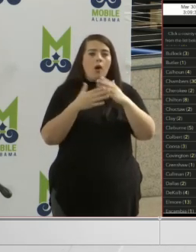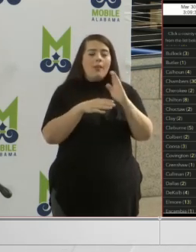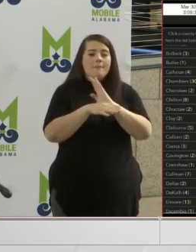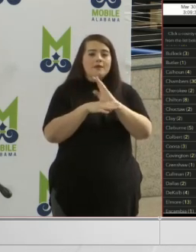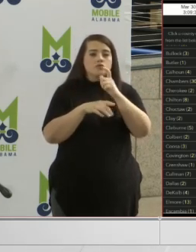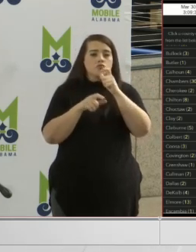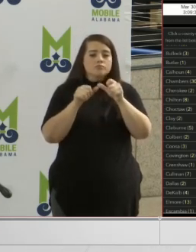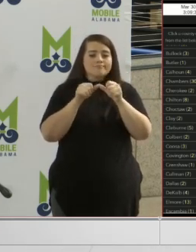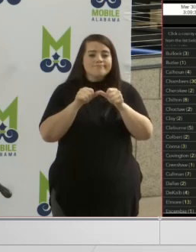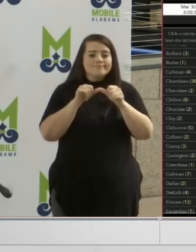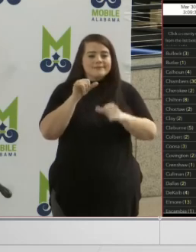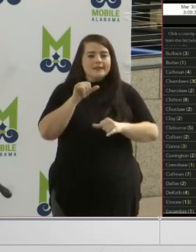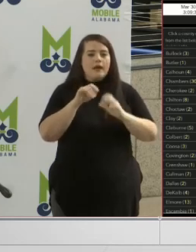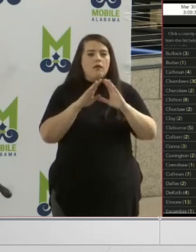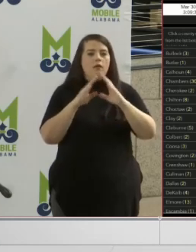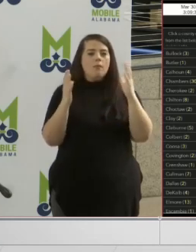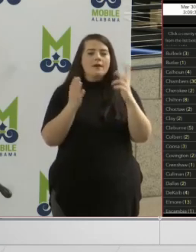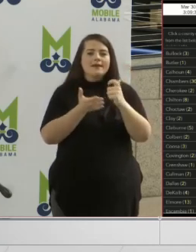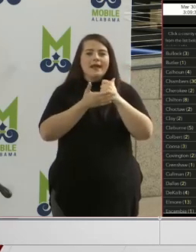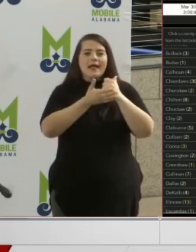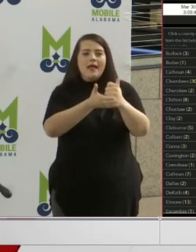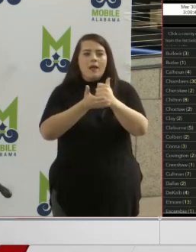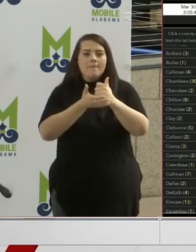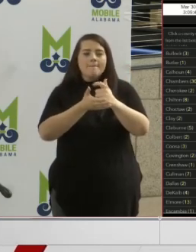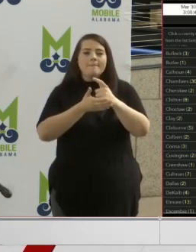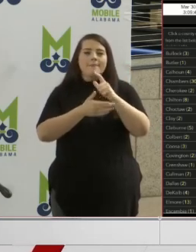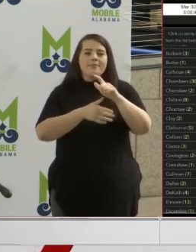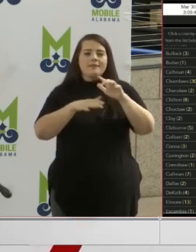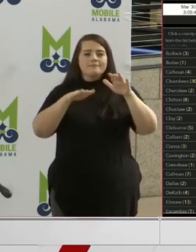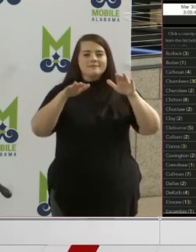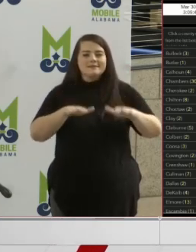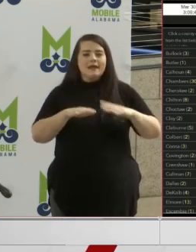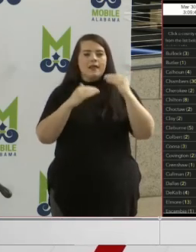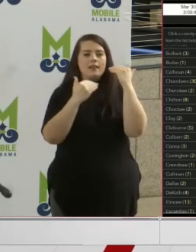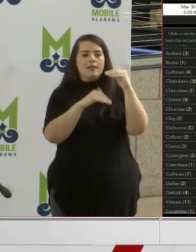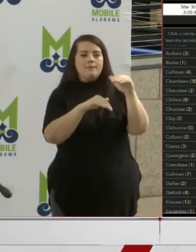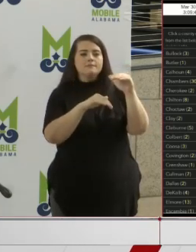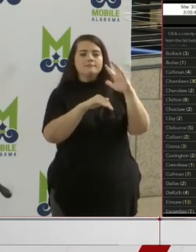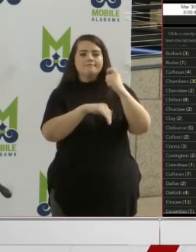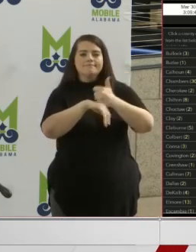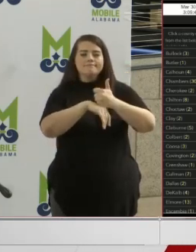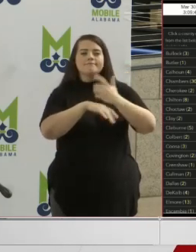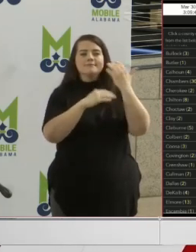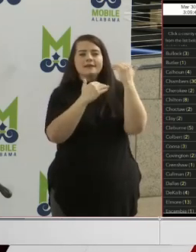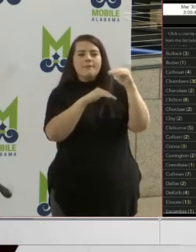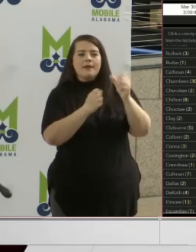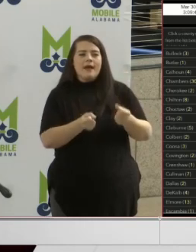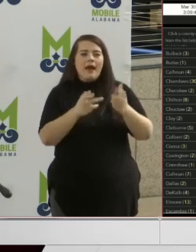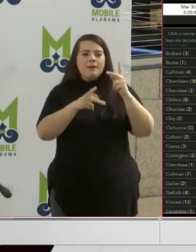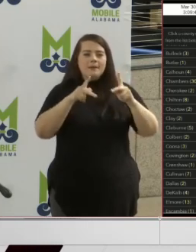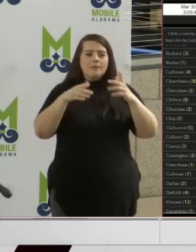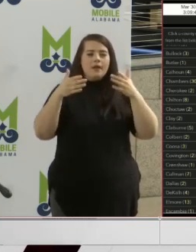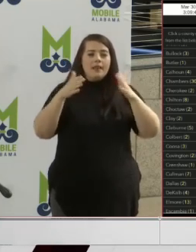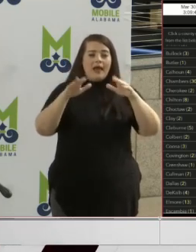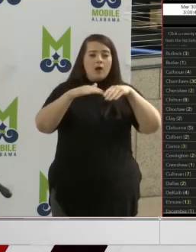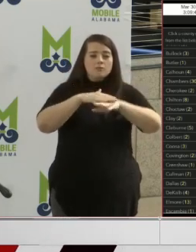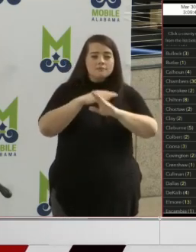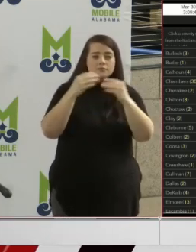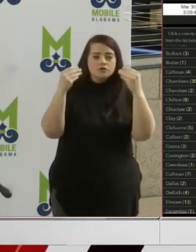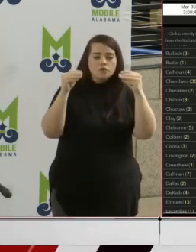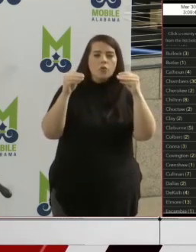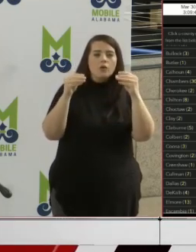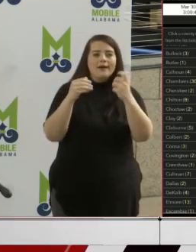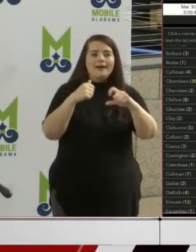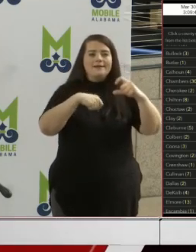open to help them set a limit on how many people will be allowed inside their store at any given